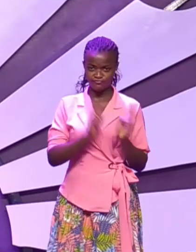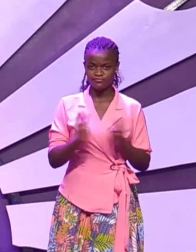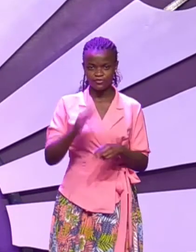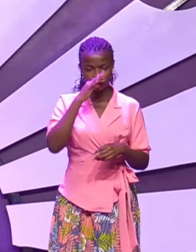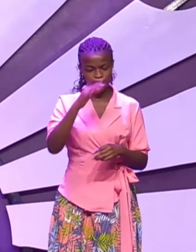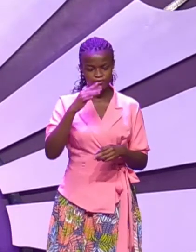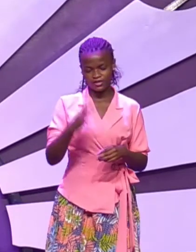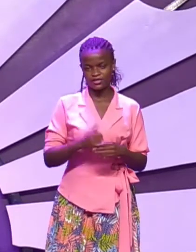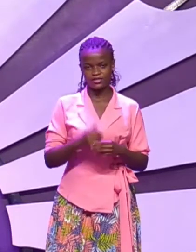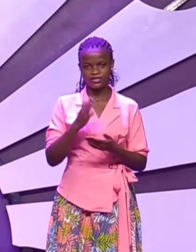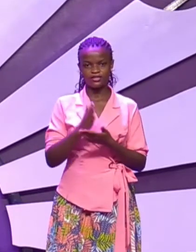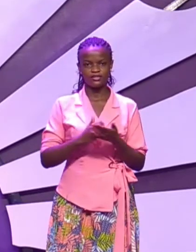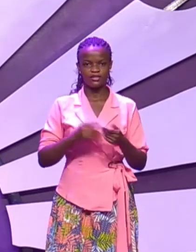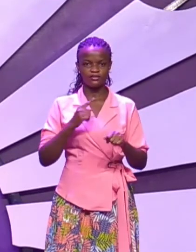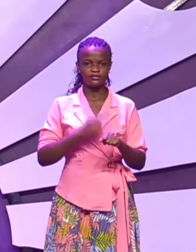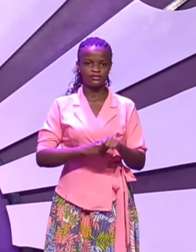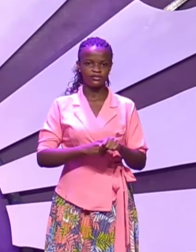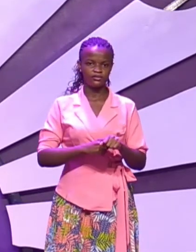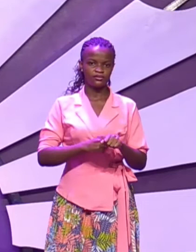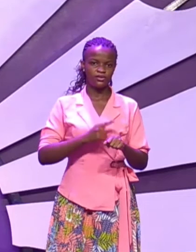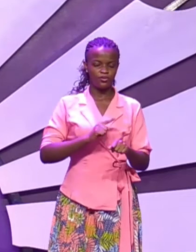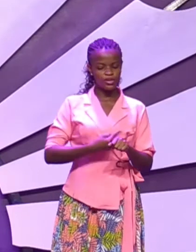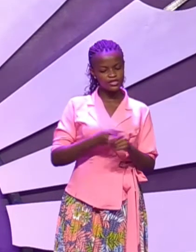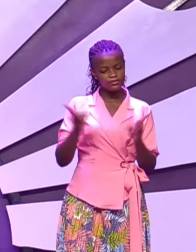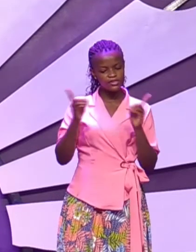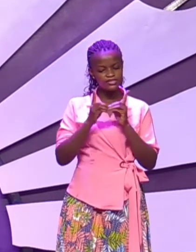but sometimes when you meet him he will not say much